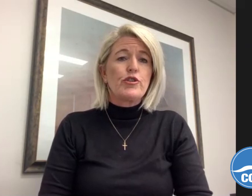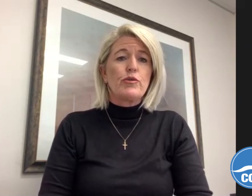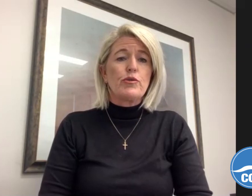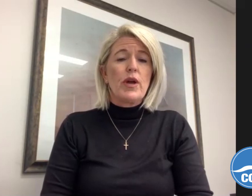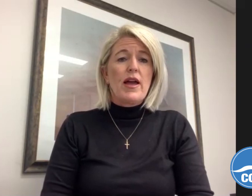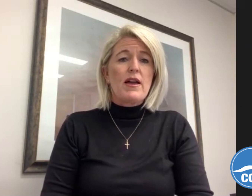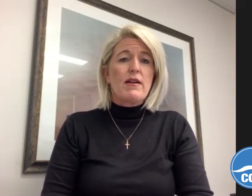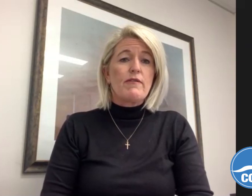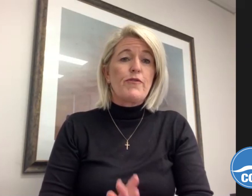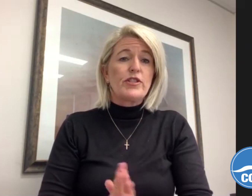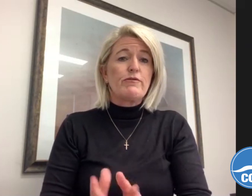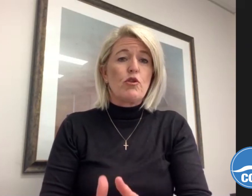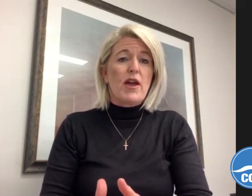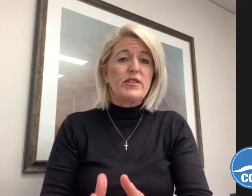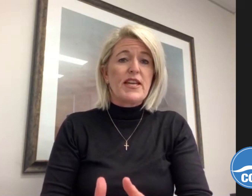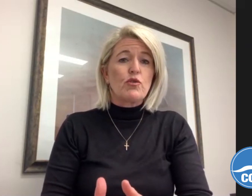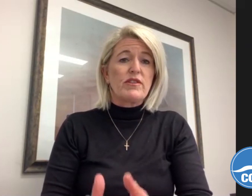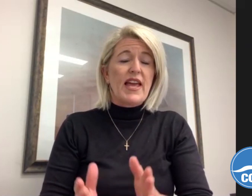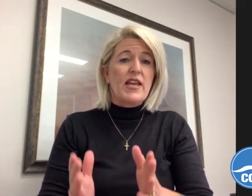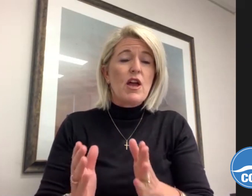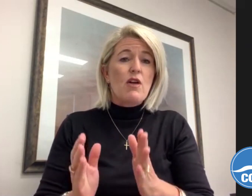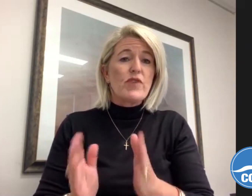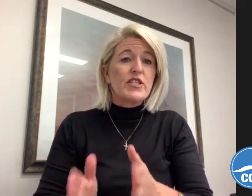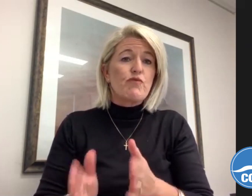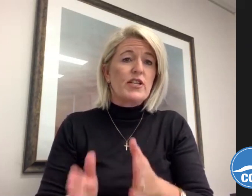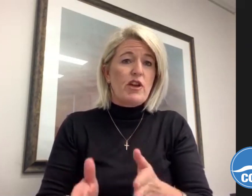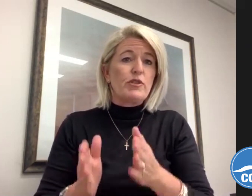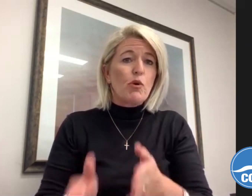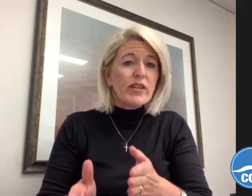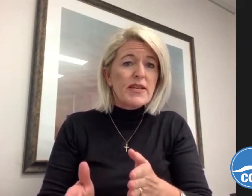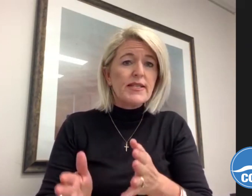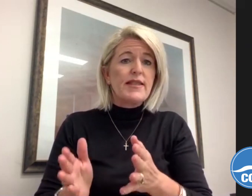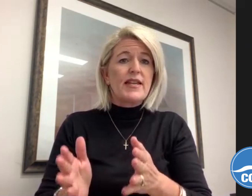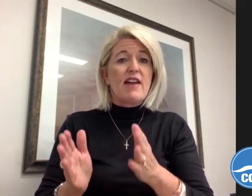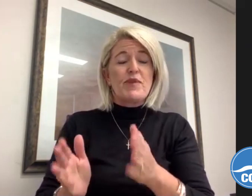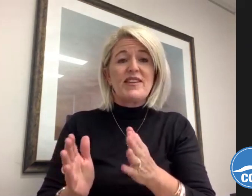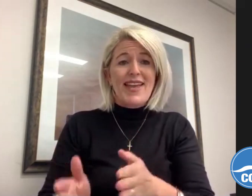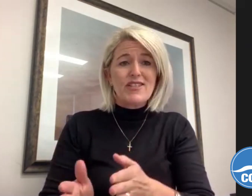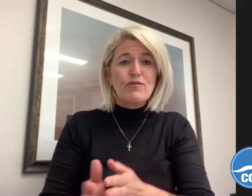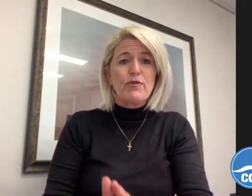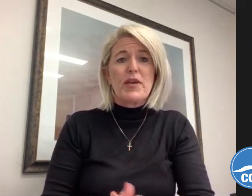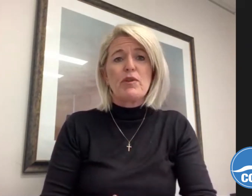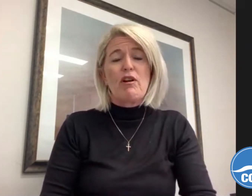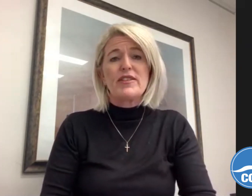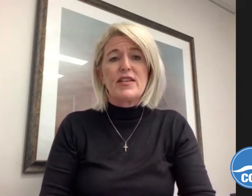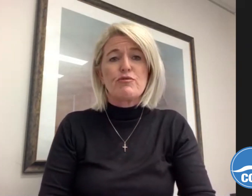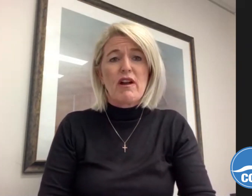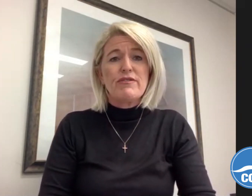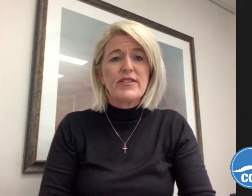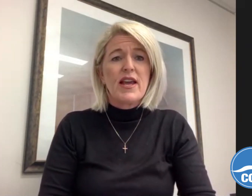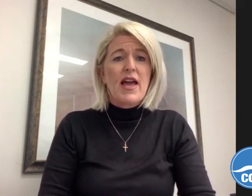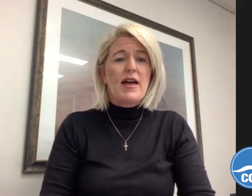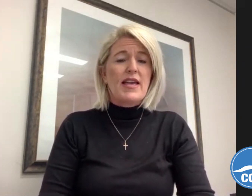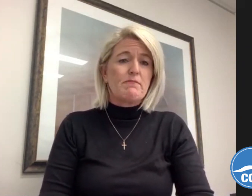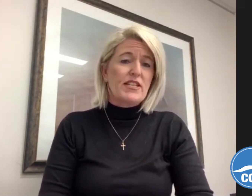to first and foremost make sure that they redirect those appointments that have been cancelled for people on the Central